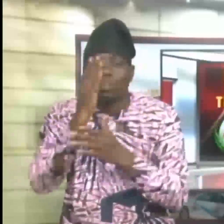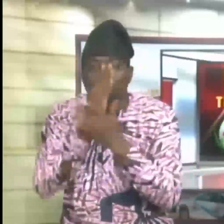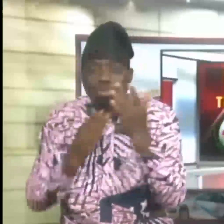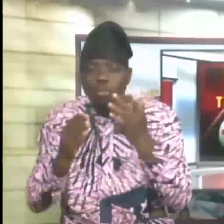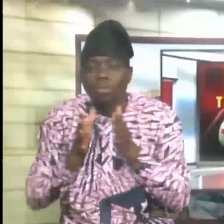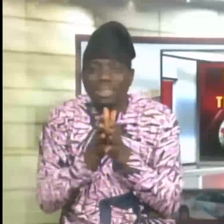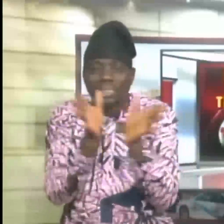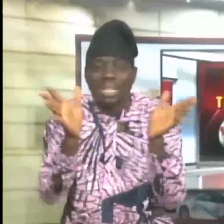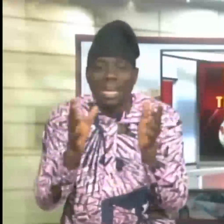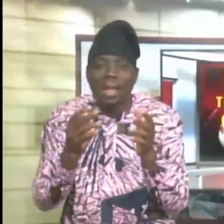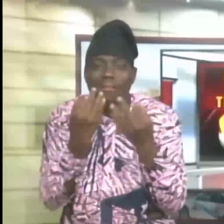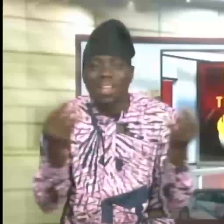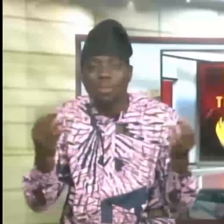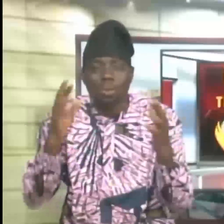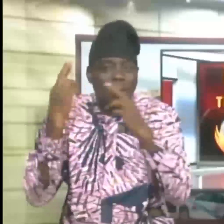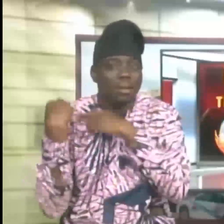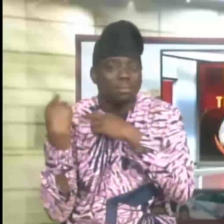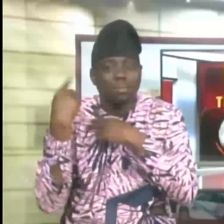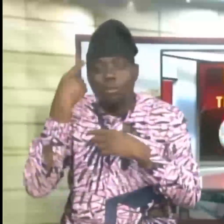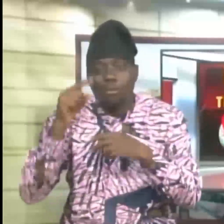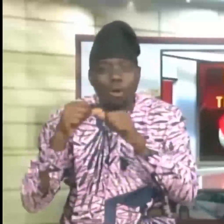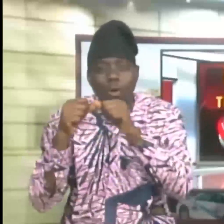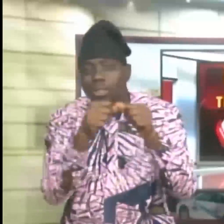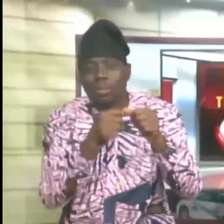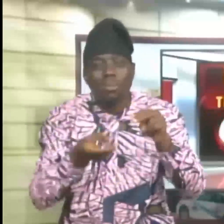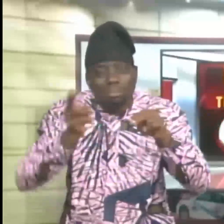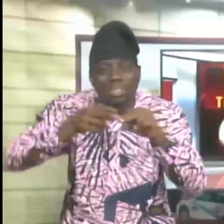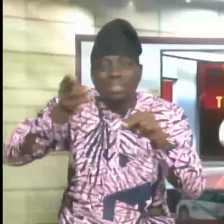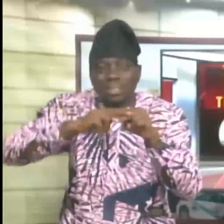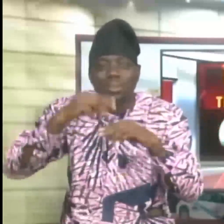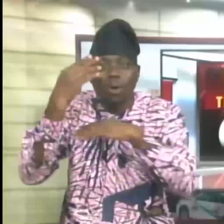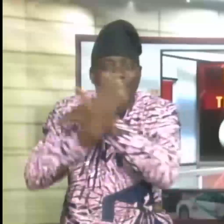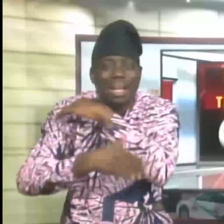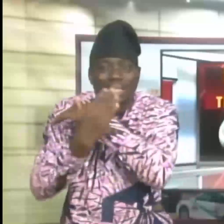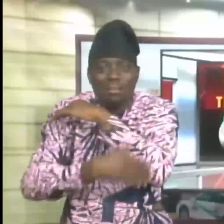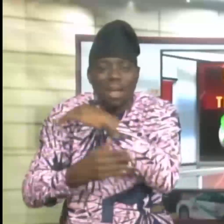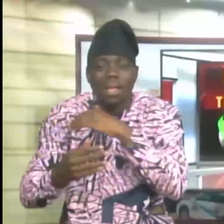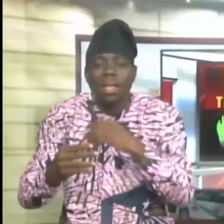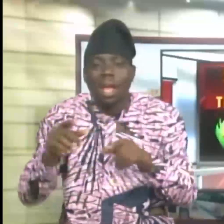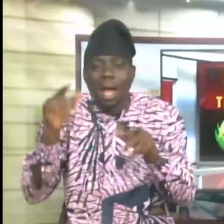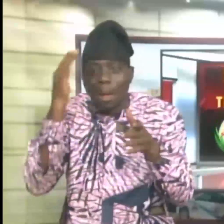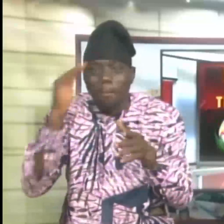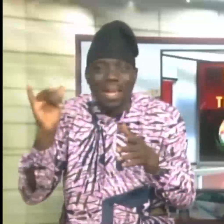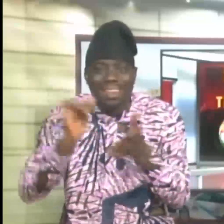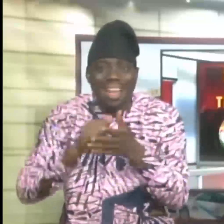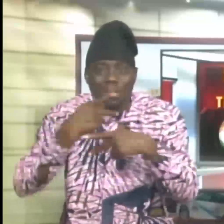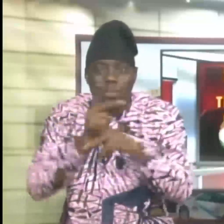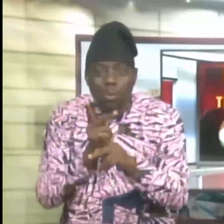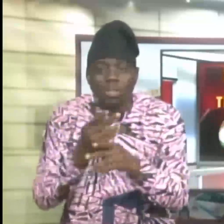factors responsible for continuous hike in the price of cassava, and it is byproduct in the market. In